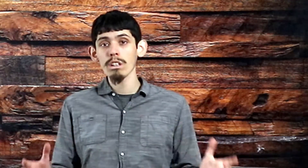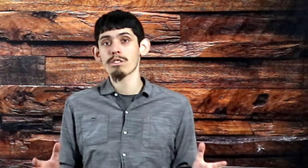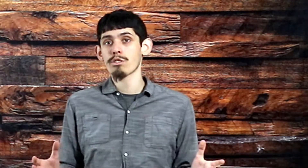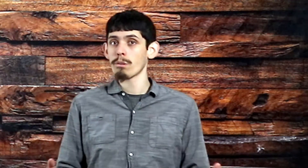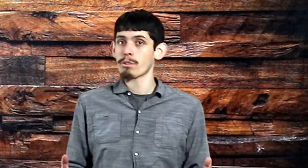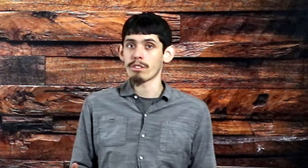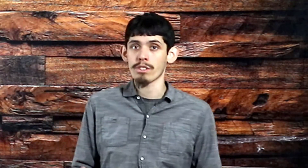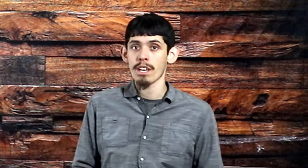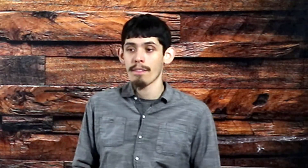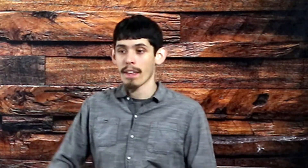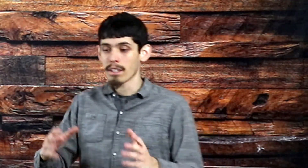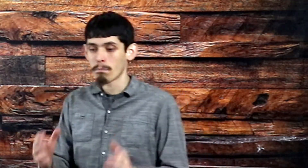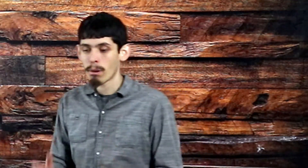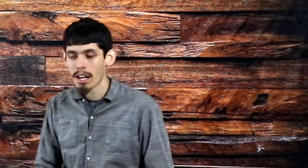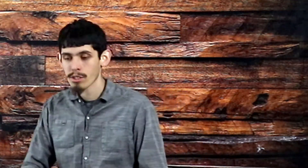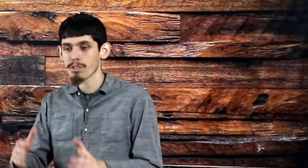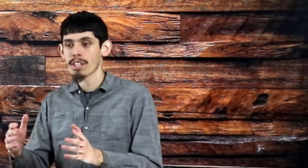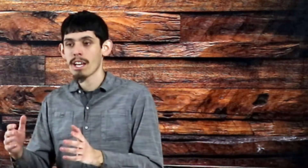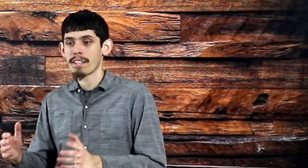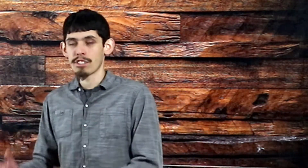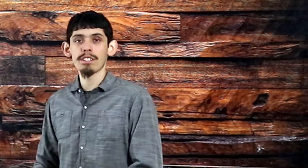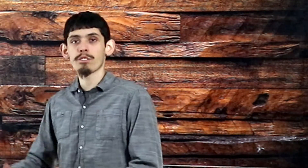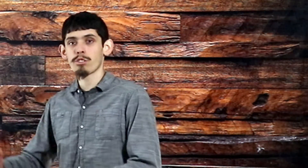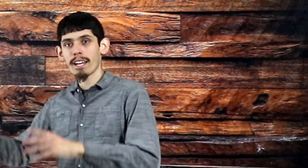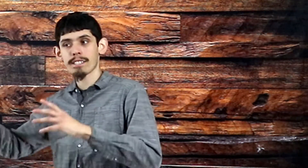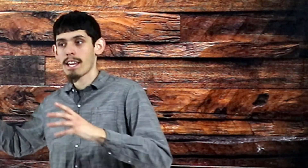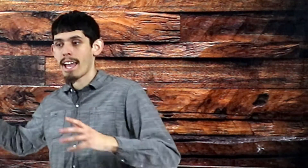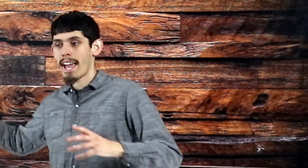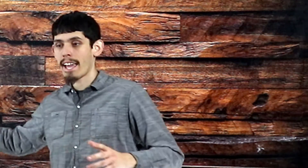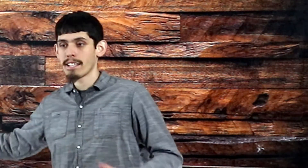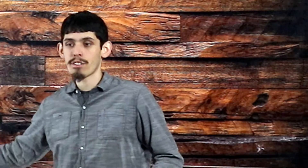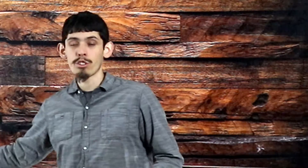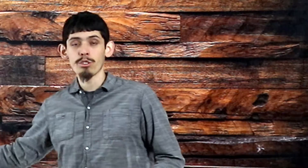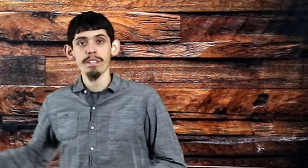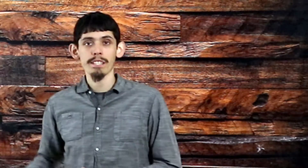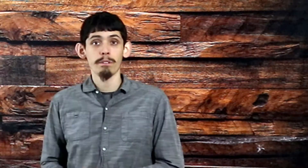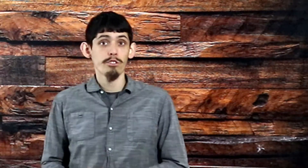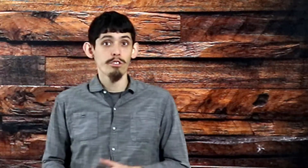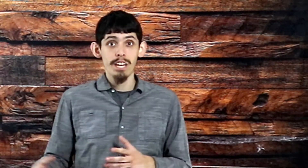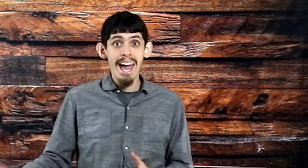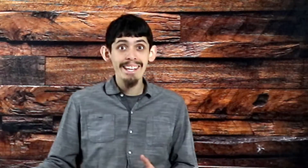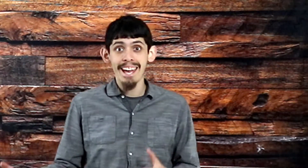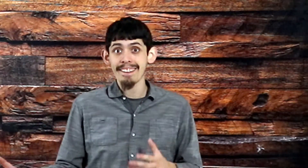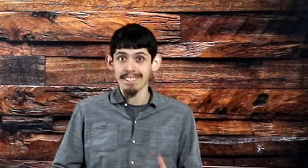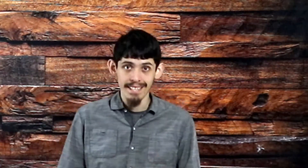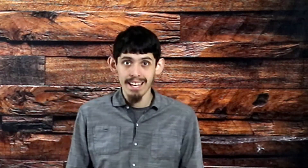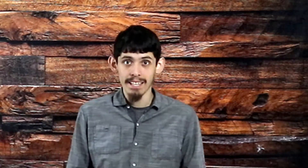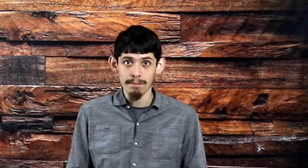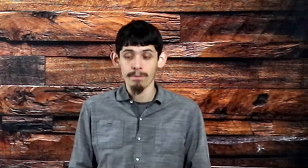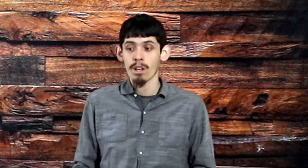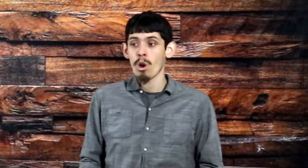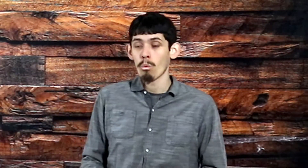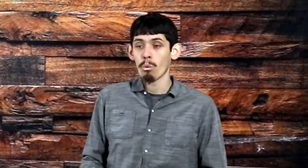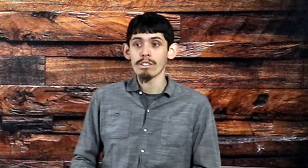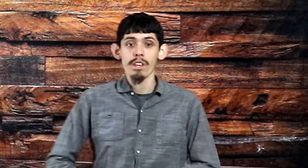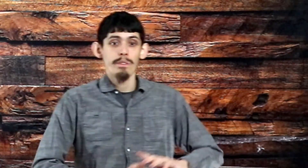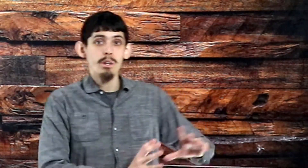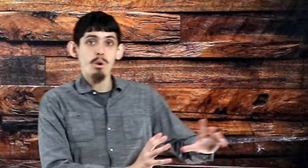Scriptures that the Apostles, that Christ and the New Testament Church had at the time, was the Old